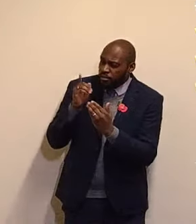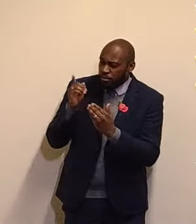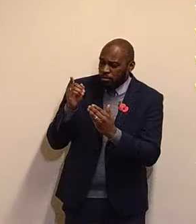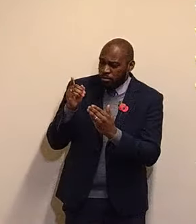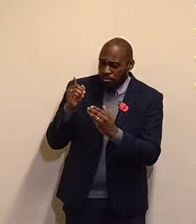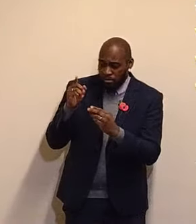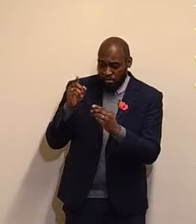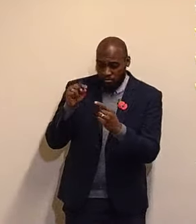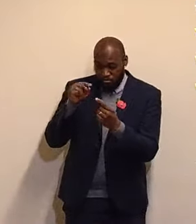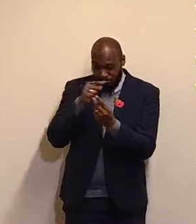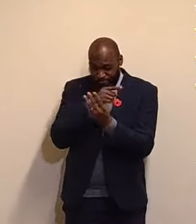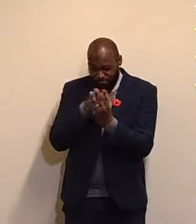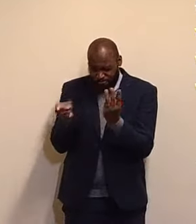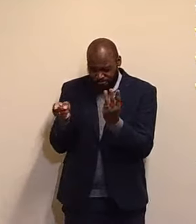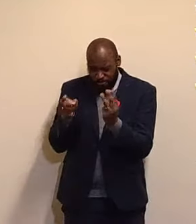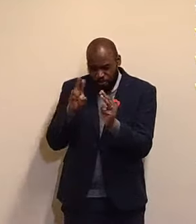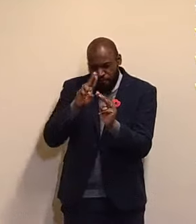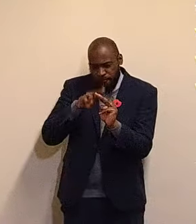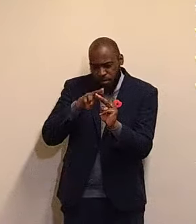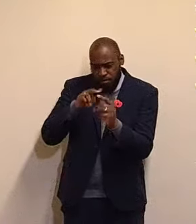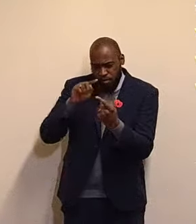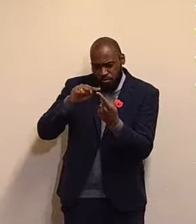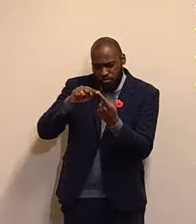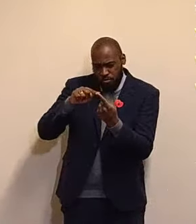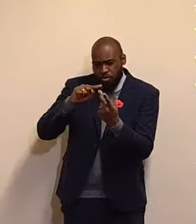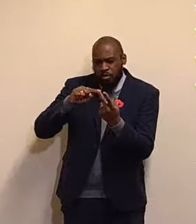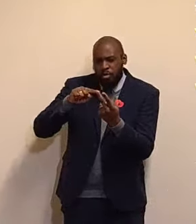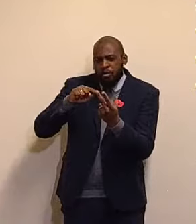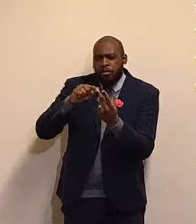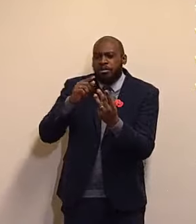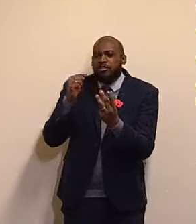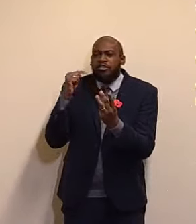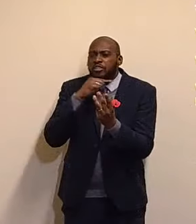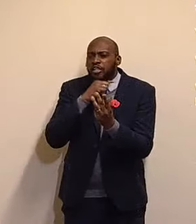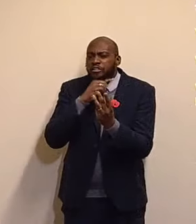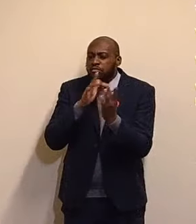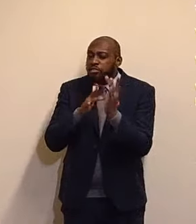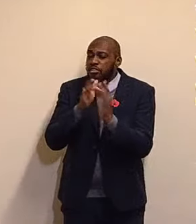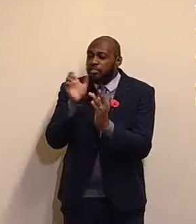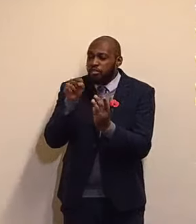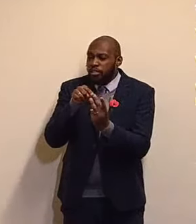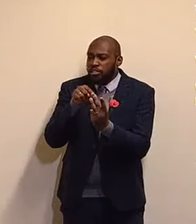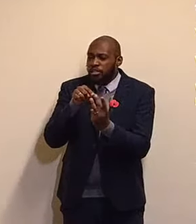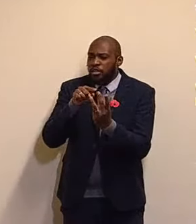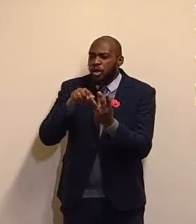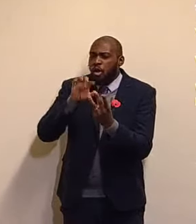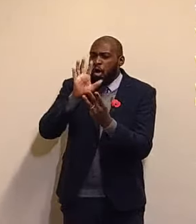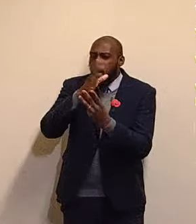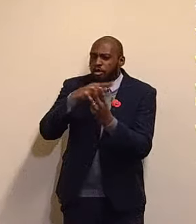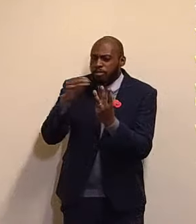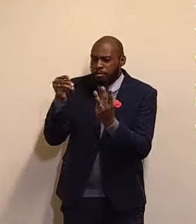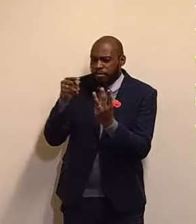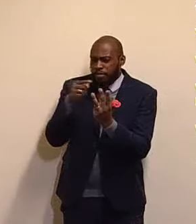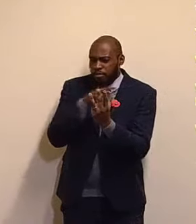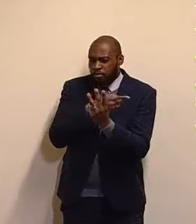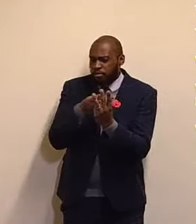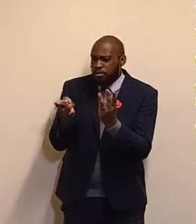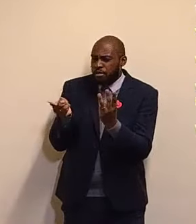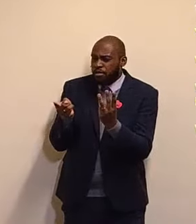Son, and Holy Spirit. O Lord, we thank thee that we can come on this special day,